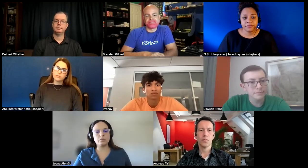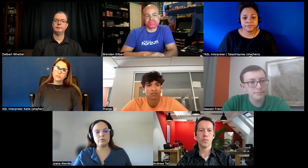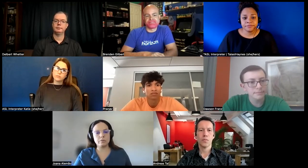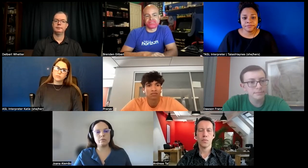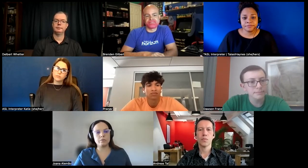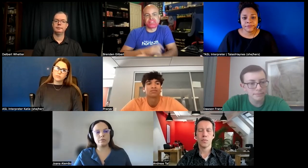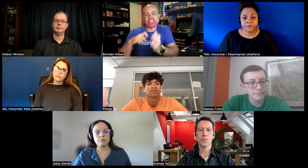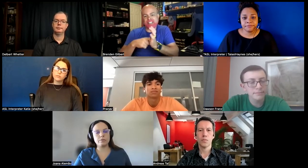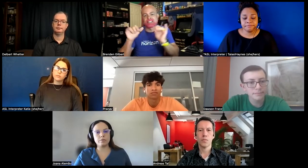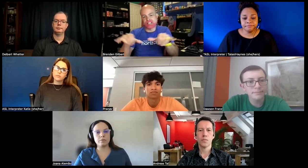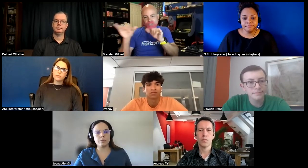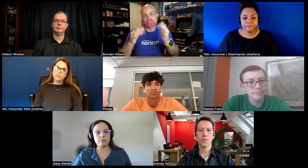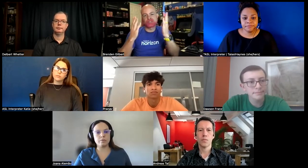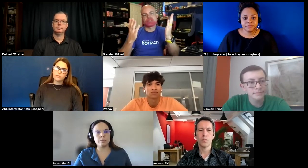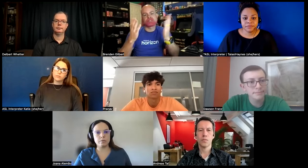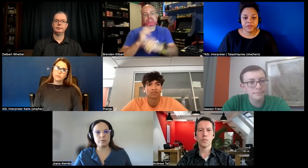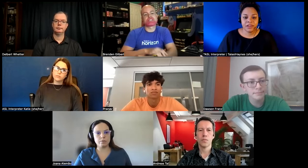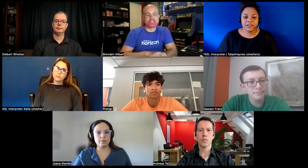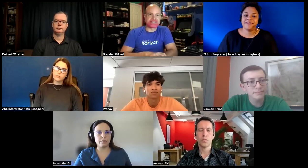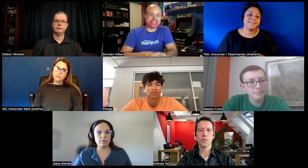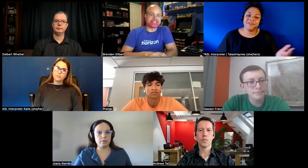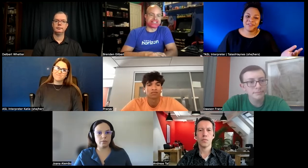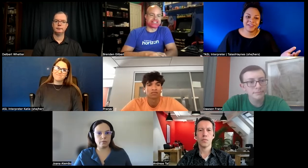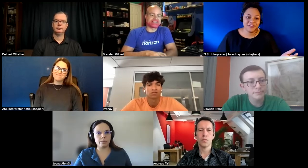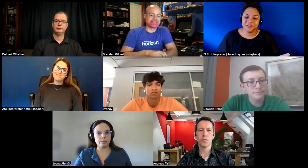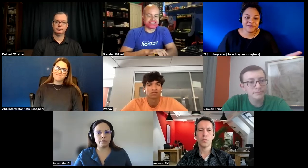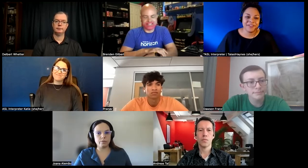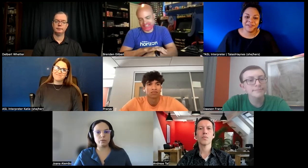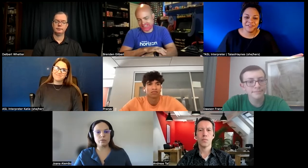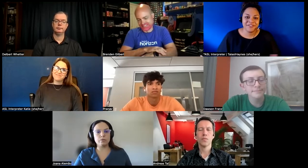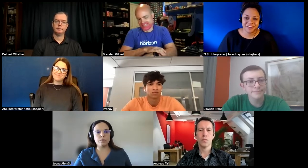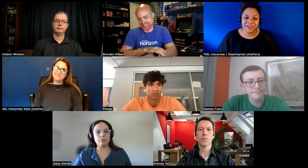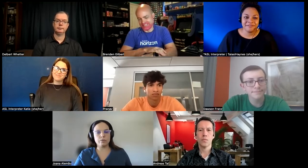so the key is standardization there is no standardization here yet